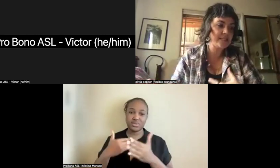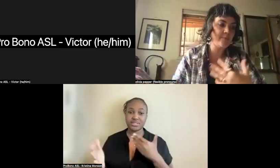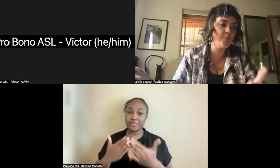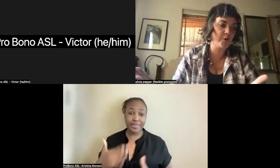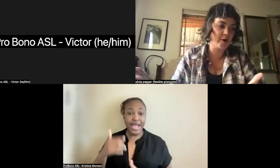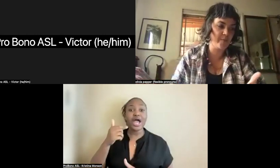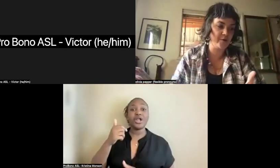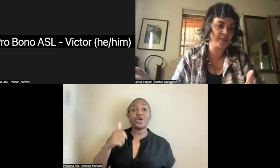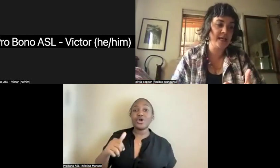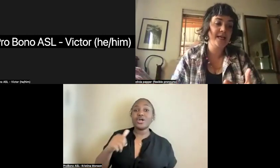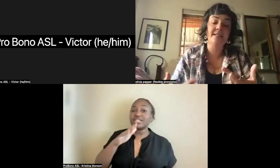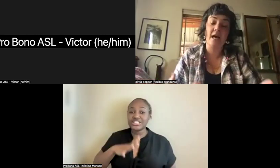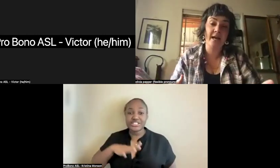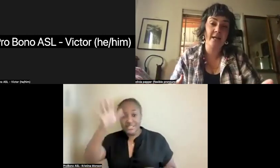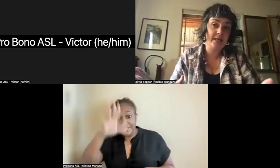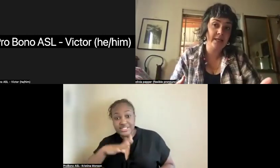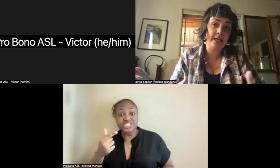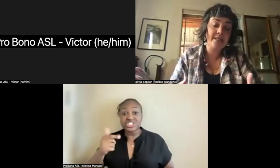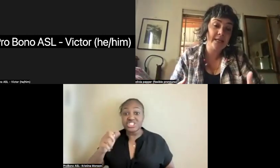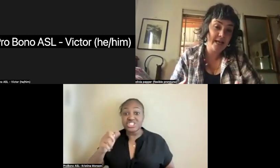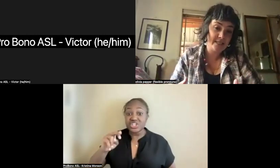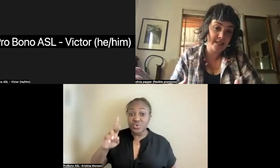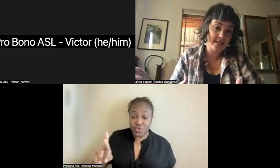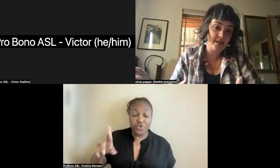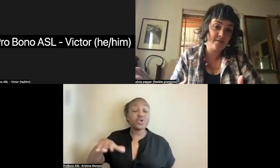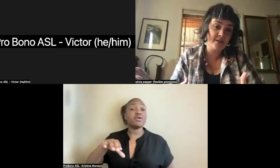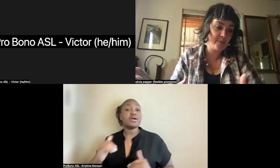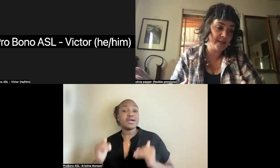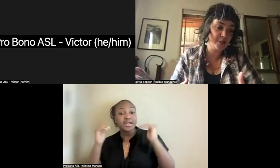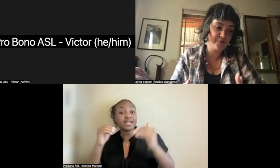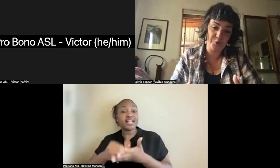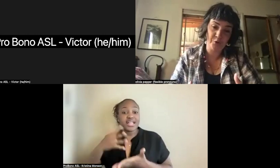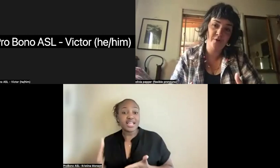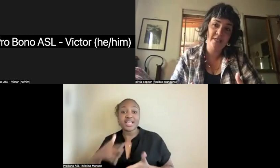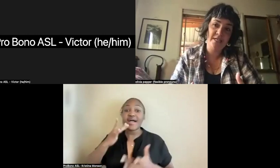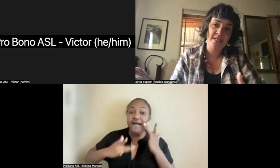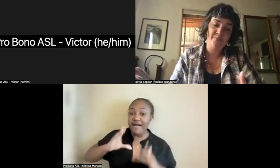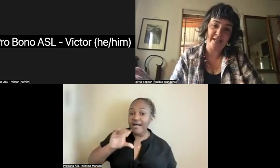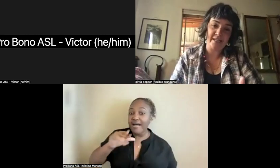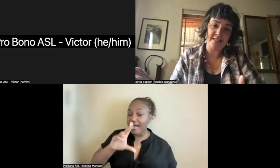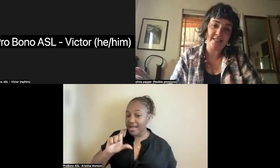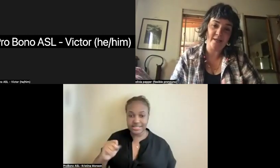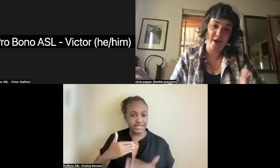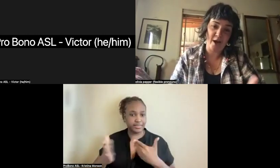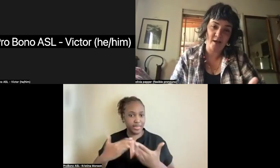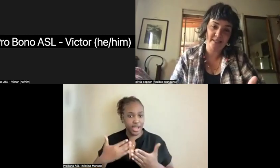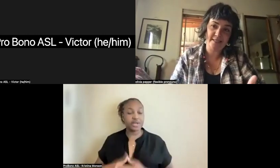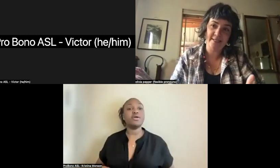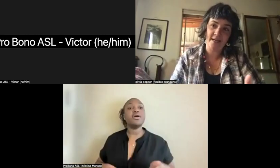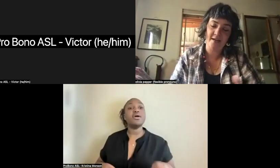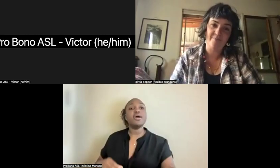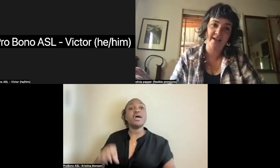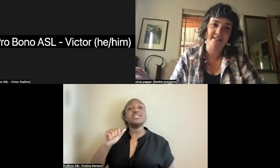Samuel McGregor Mathers died in 1918 of the Spanish flu penniless in Paris.